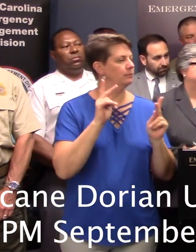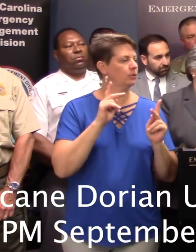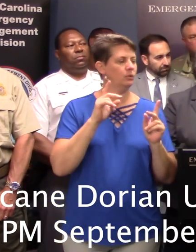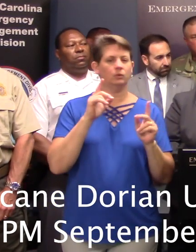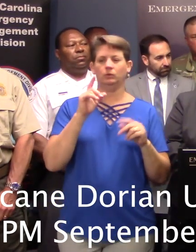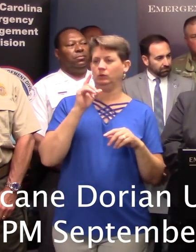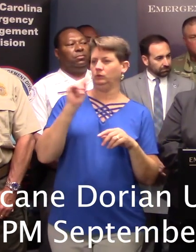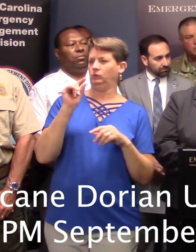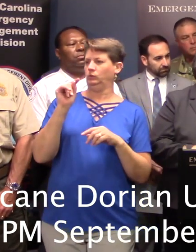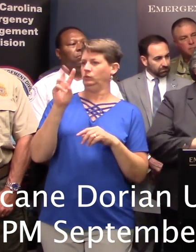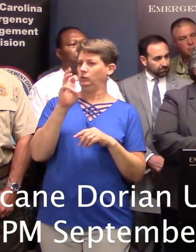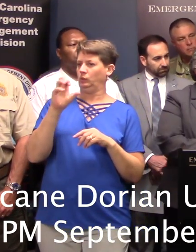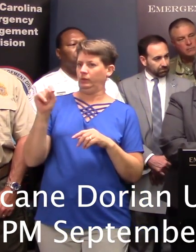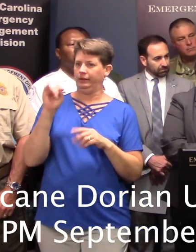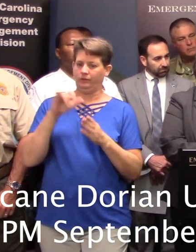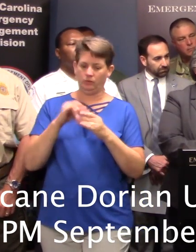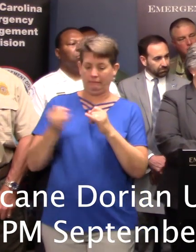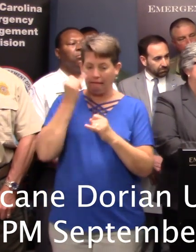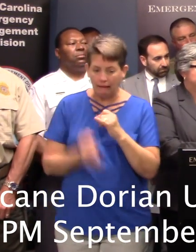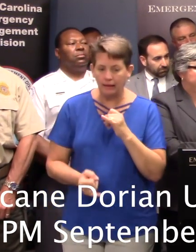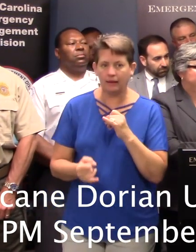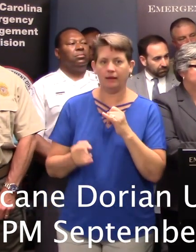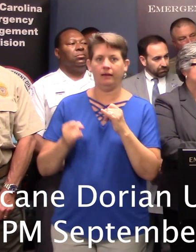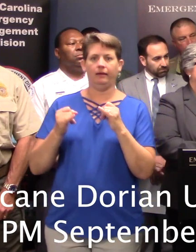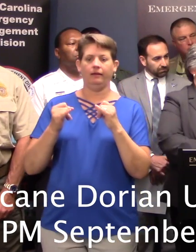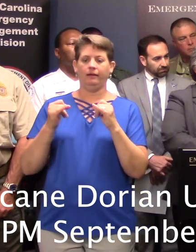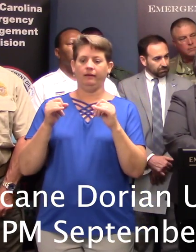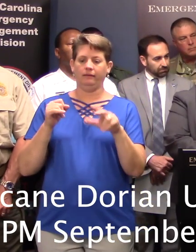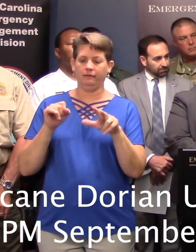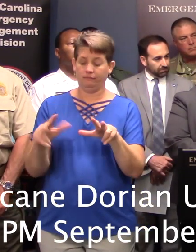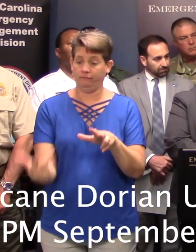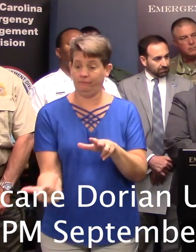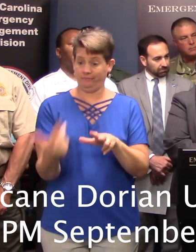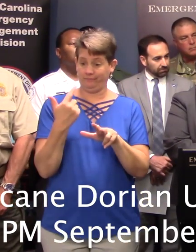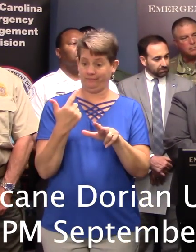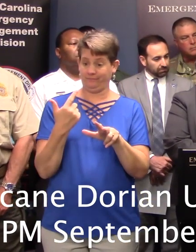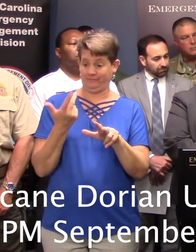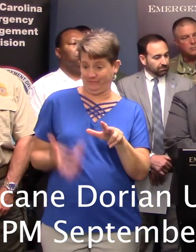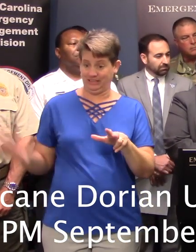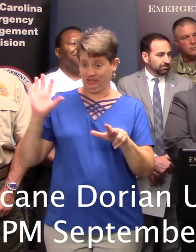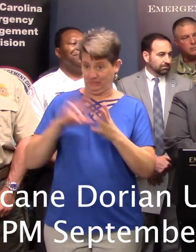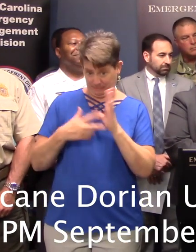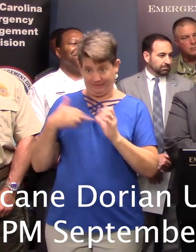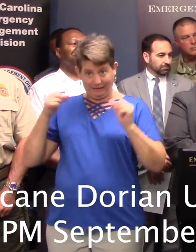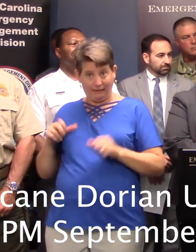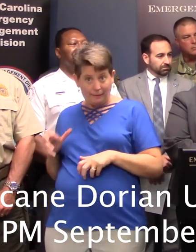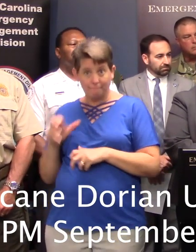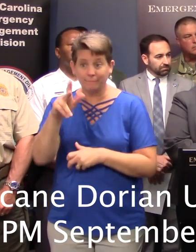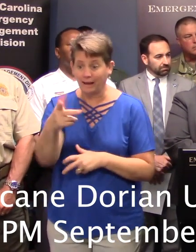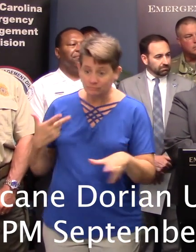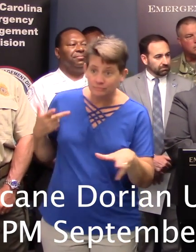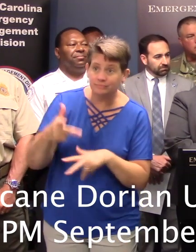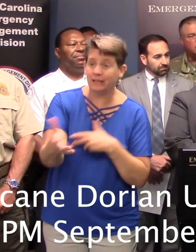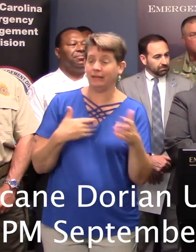to the end of the lane reversal. Does this mean that they can travel to Charleston? Obviously, that's not what you guys want motorists to do, even though